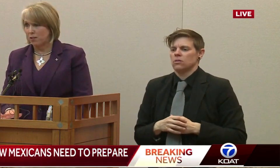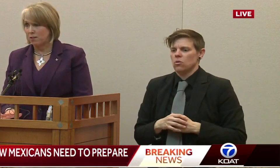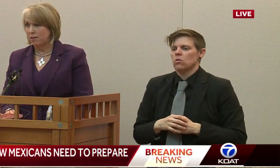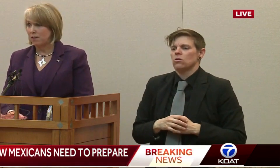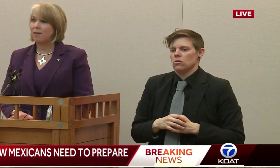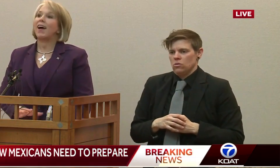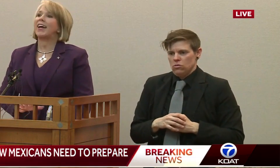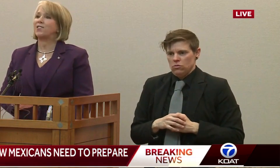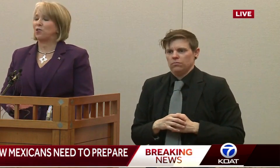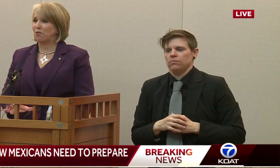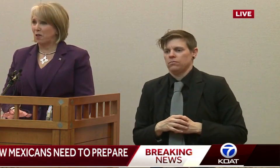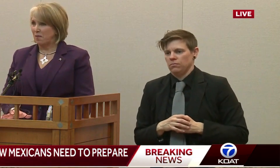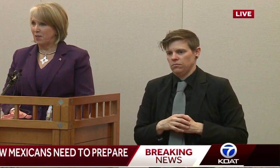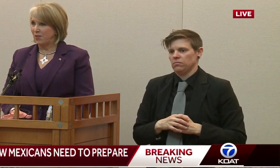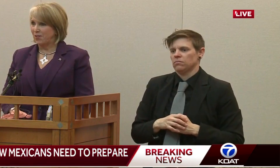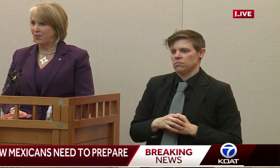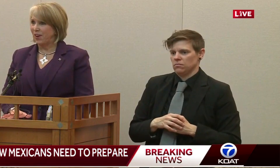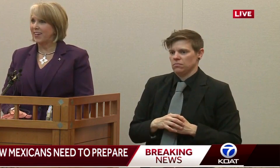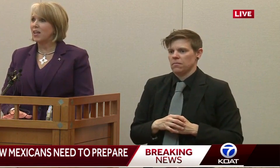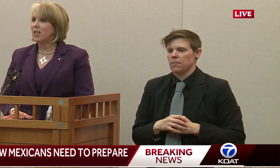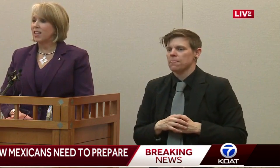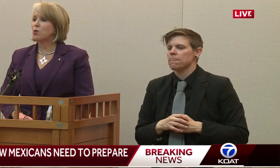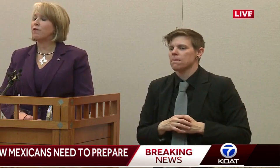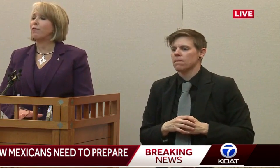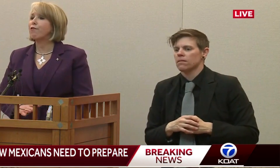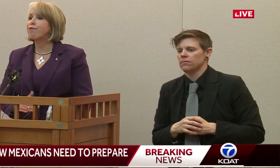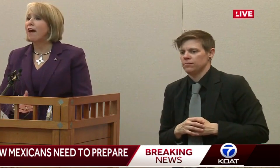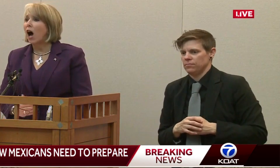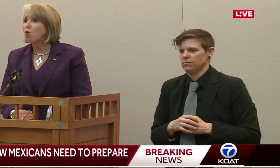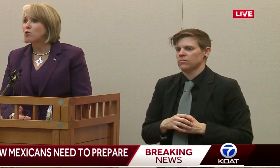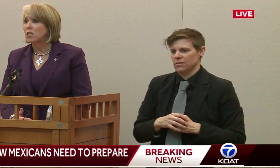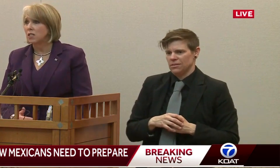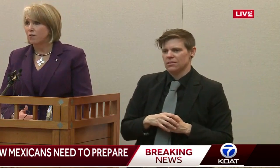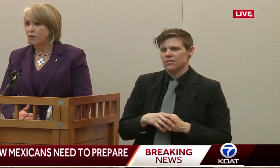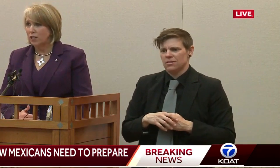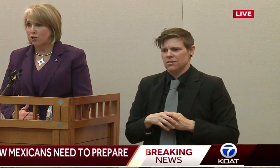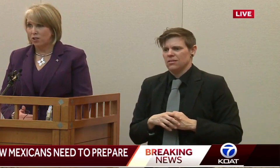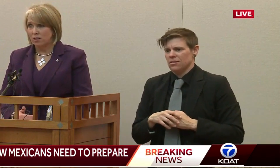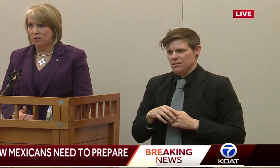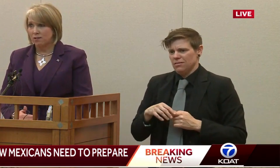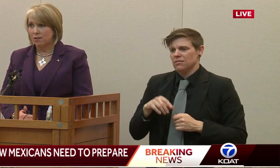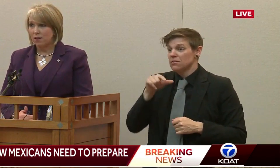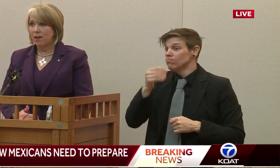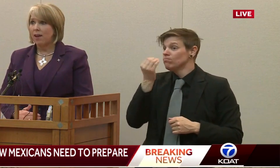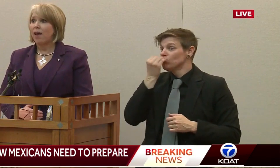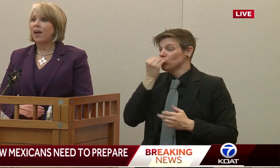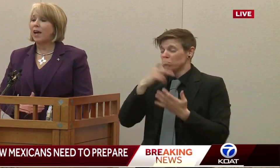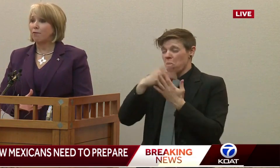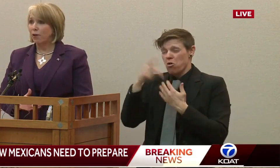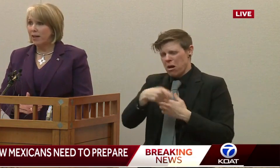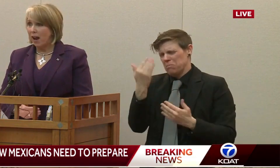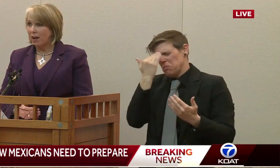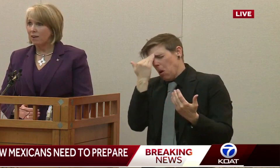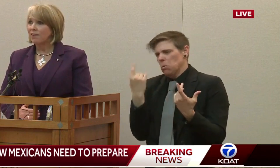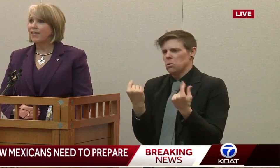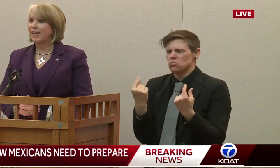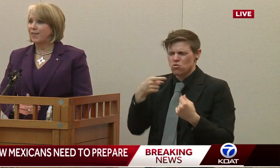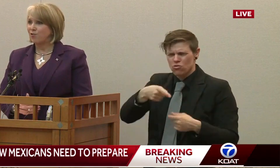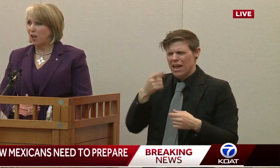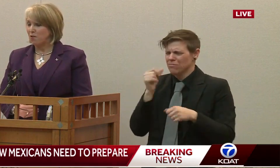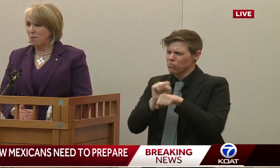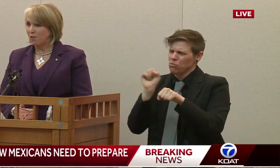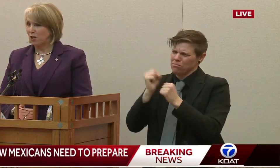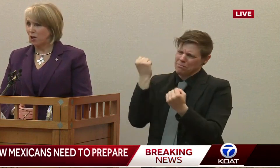expertise at delivering meals, right? They do it for thousands of senior citizens. Every day